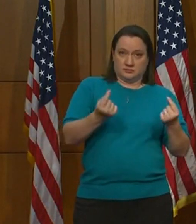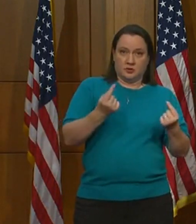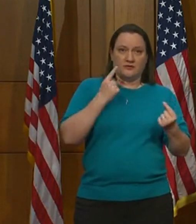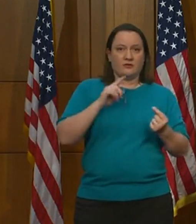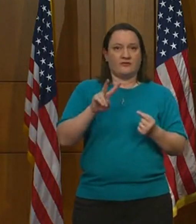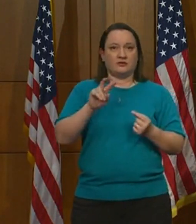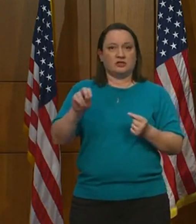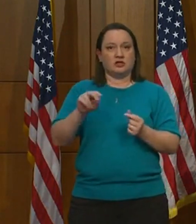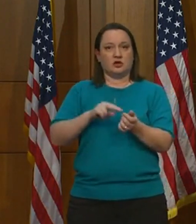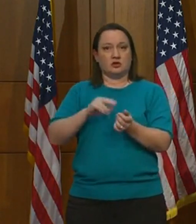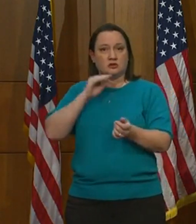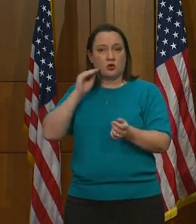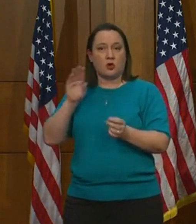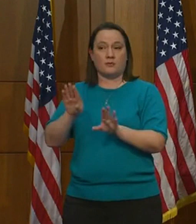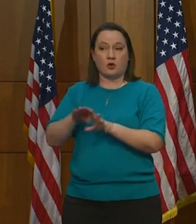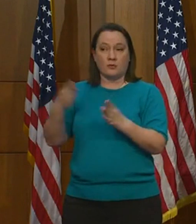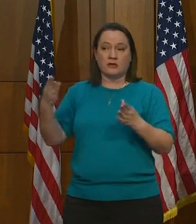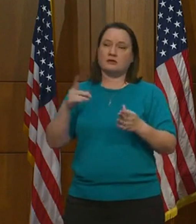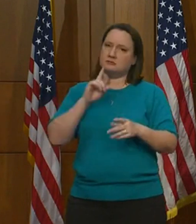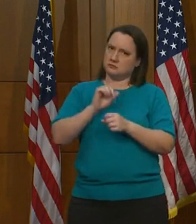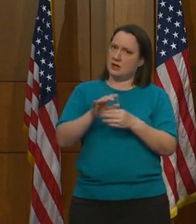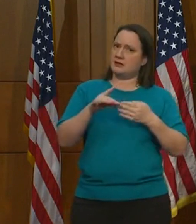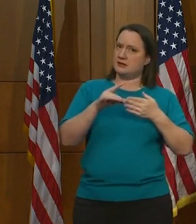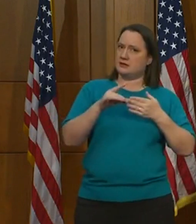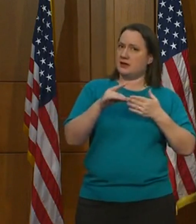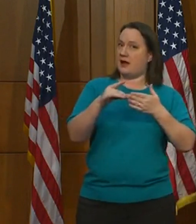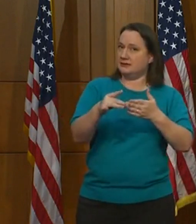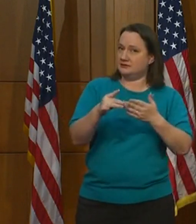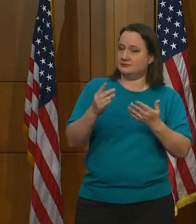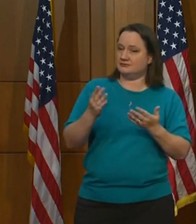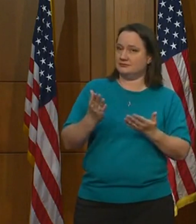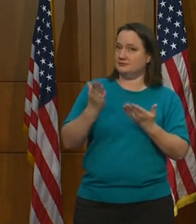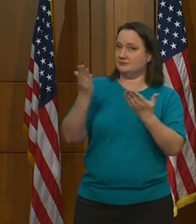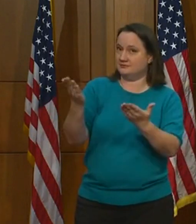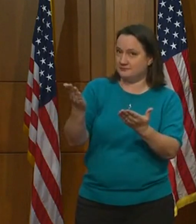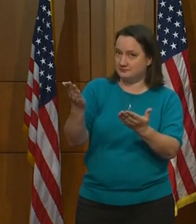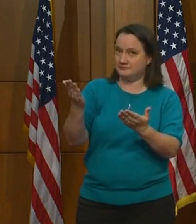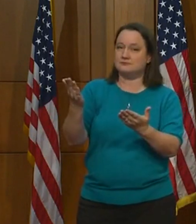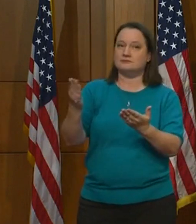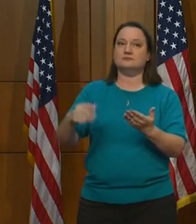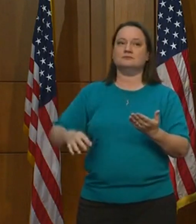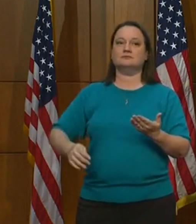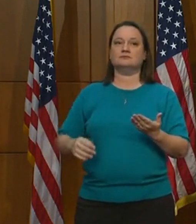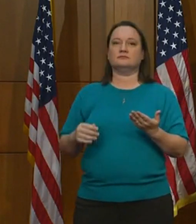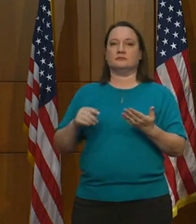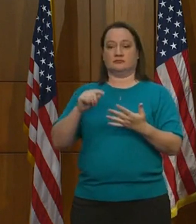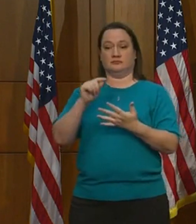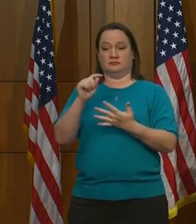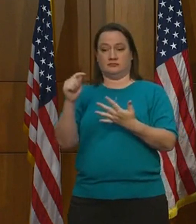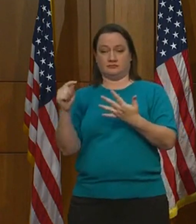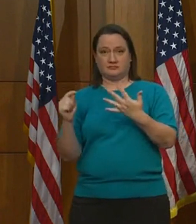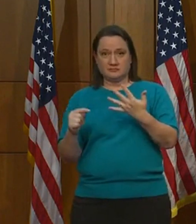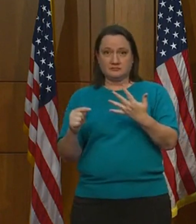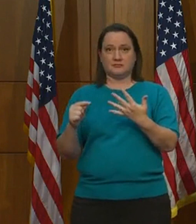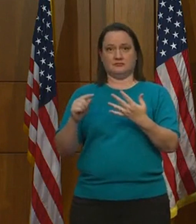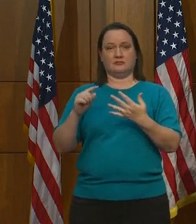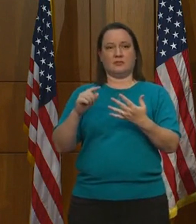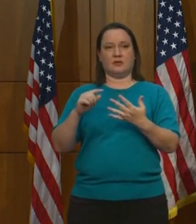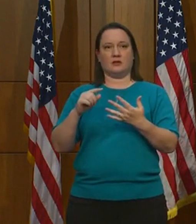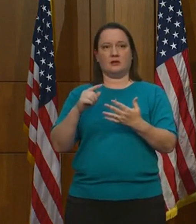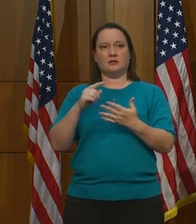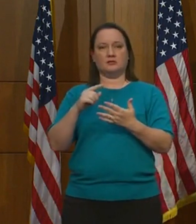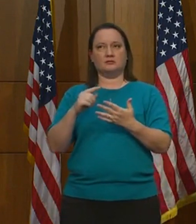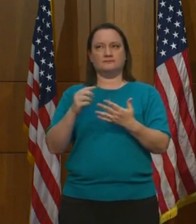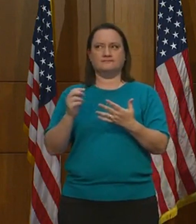home reopening guidance. And it is guidance. And it's a set of recommendations. And the components of it that it's